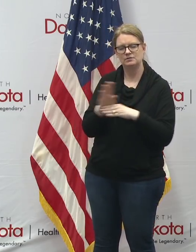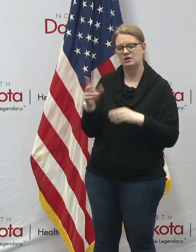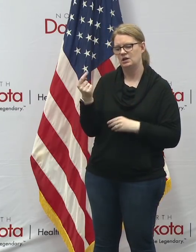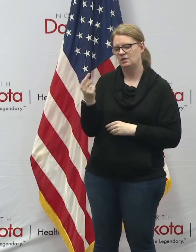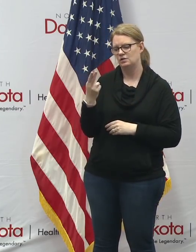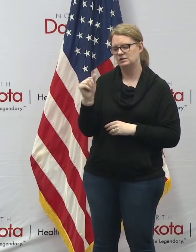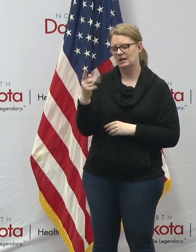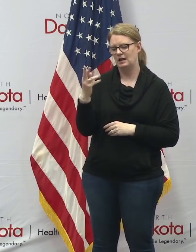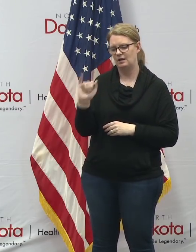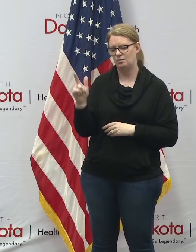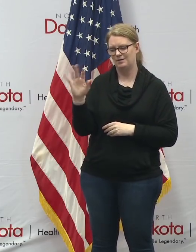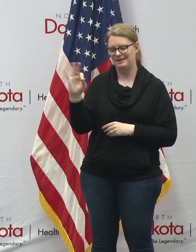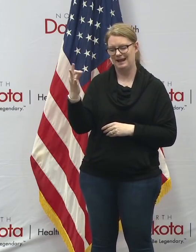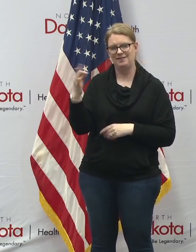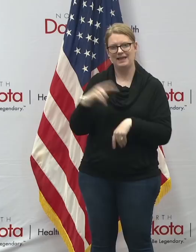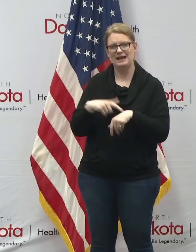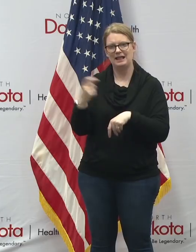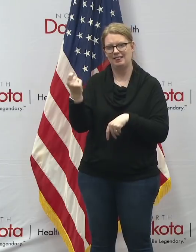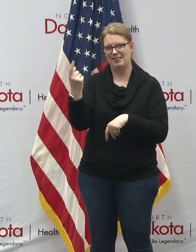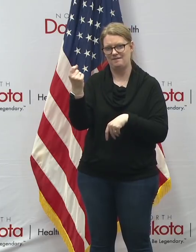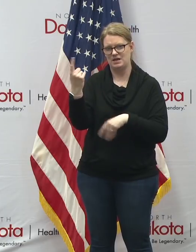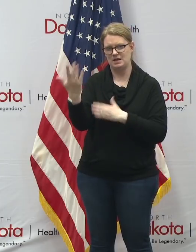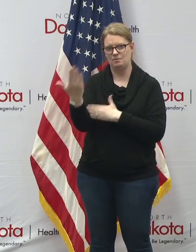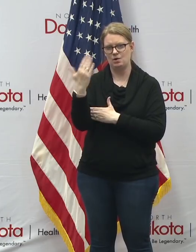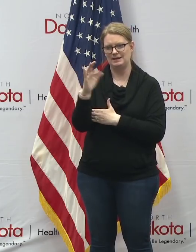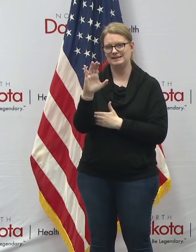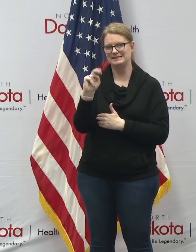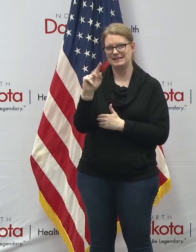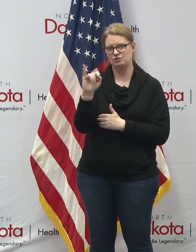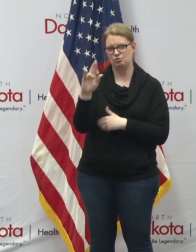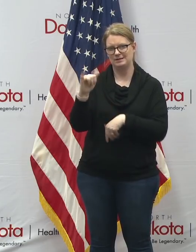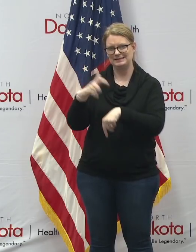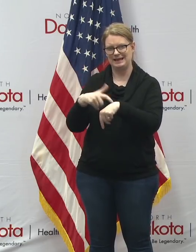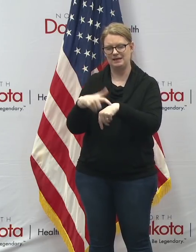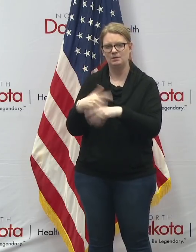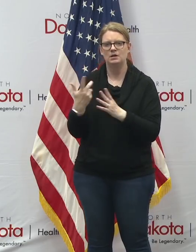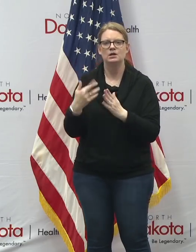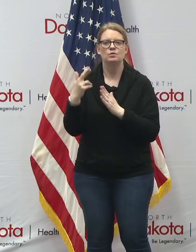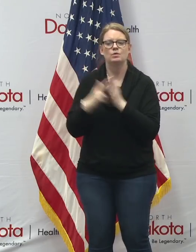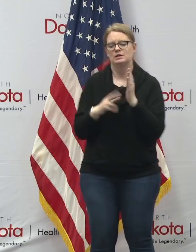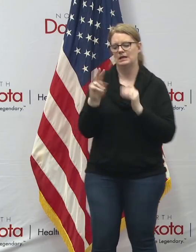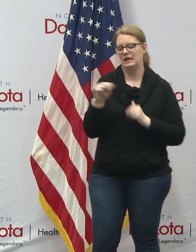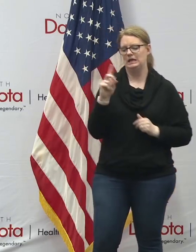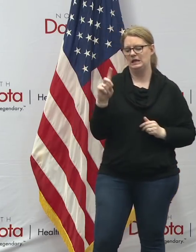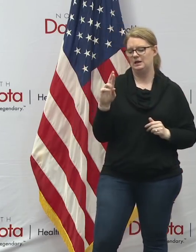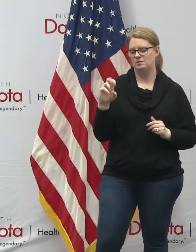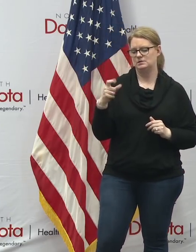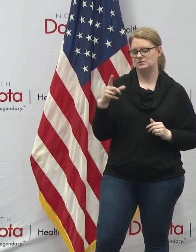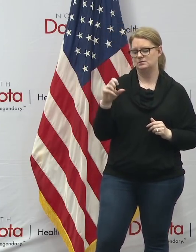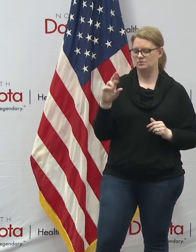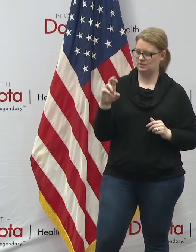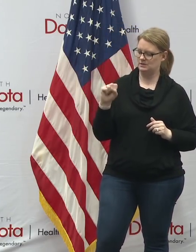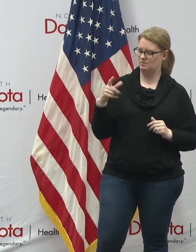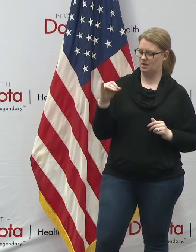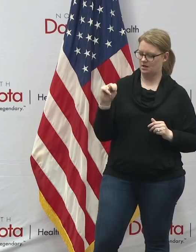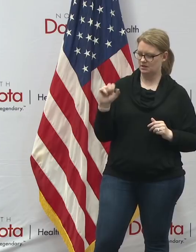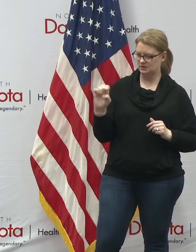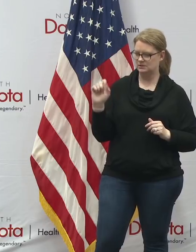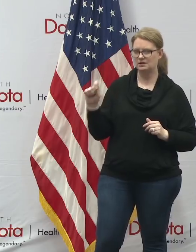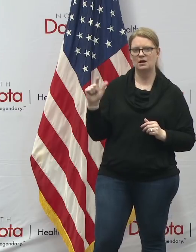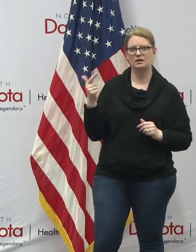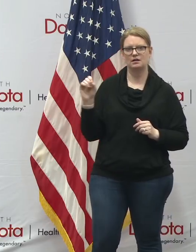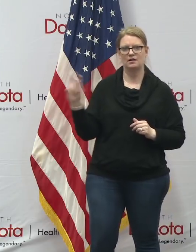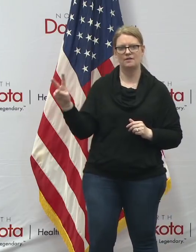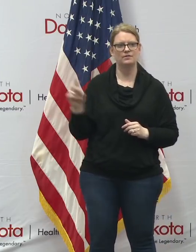april 9th at 11 11 a.m central time and you can also register at ndresponse.gov with that